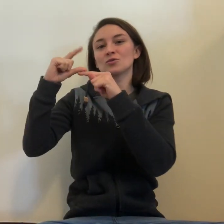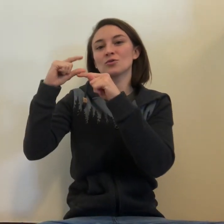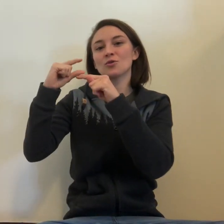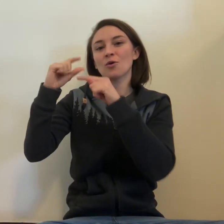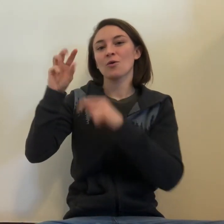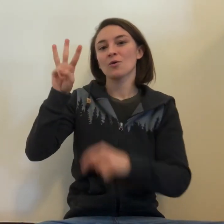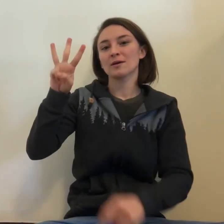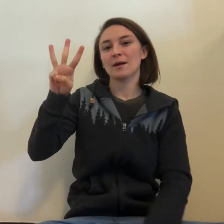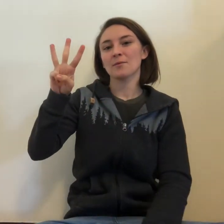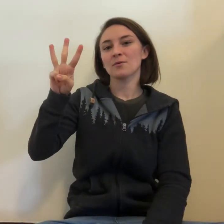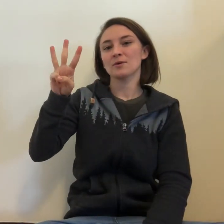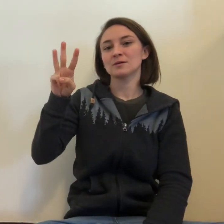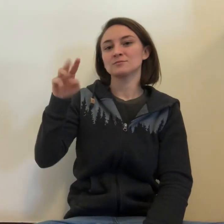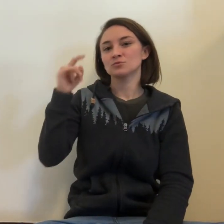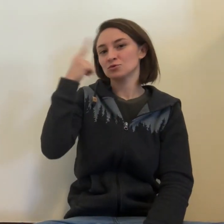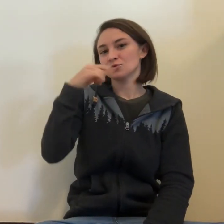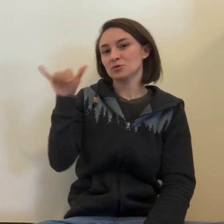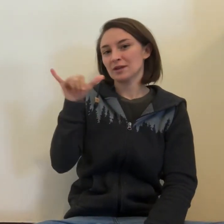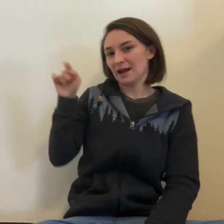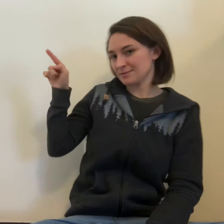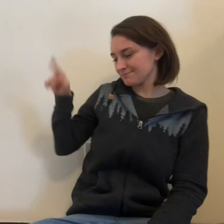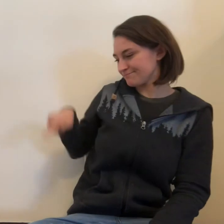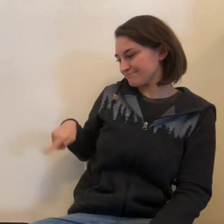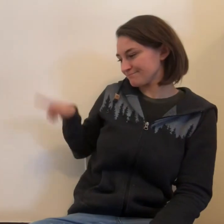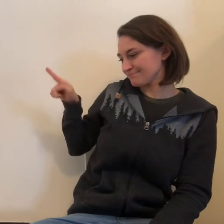Lowercase w looks like this.